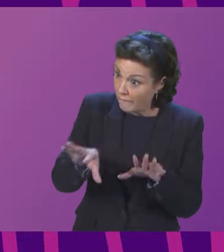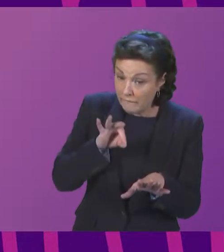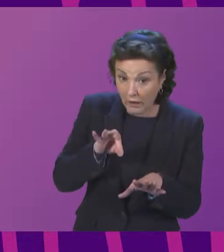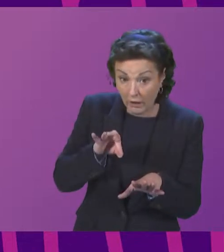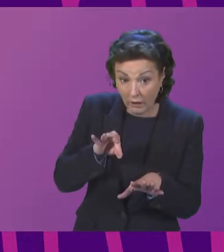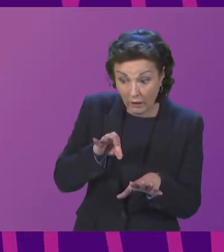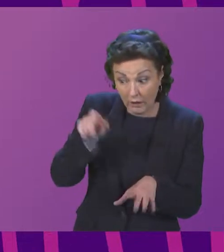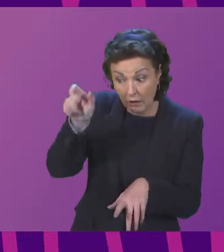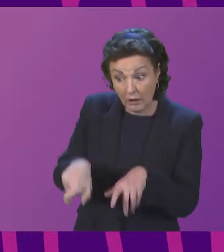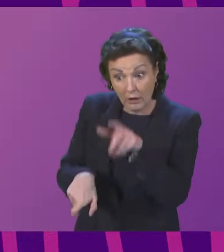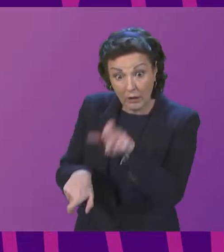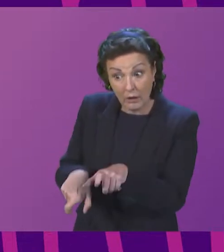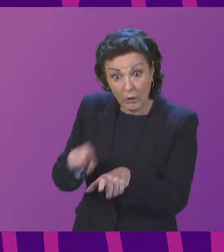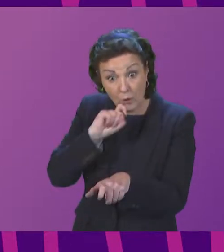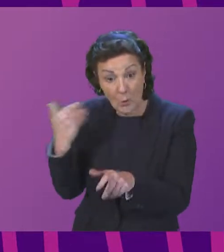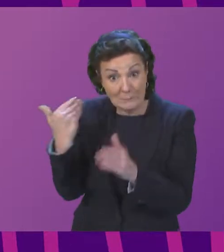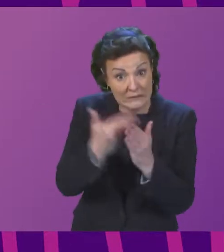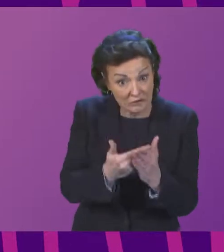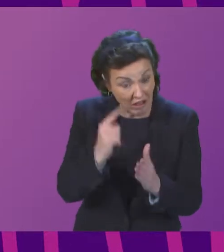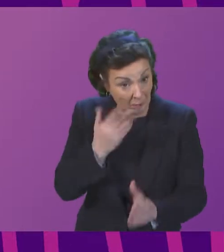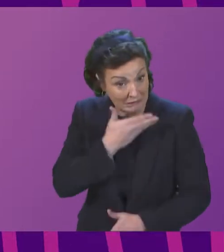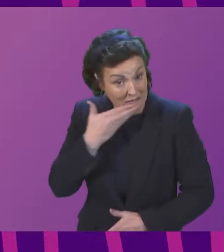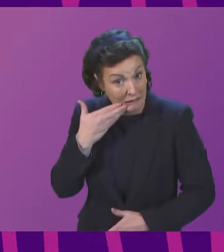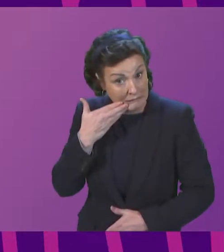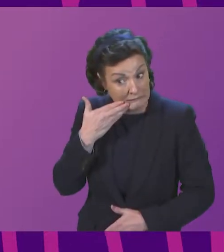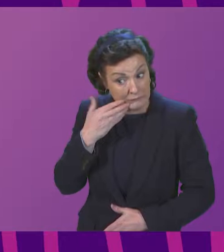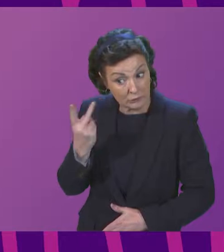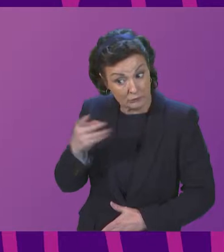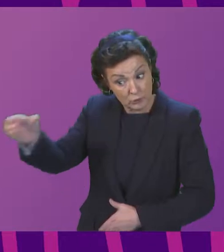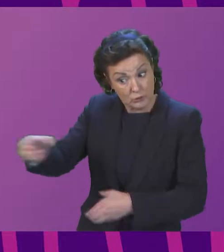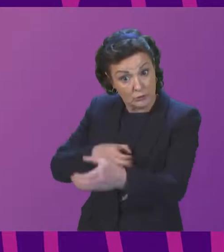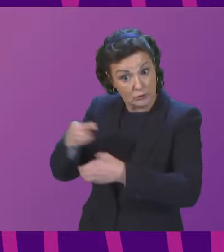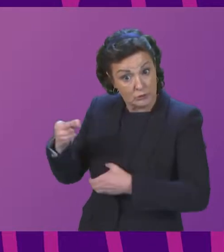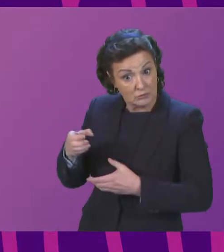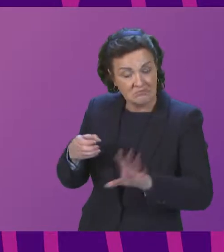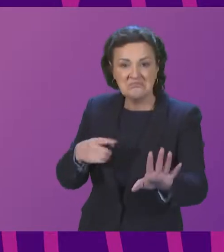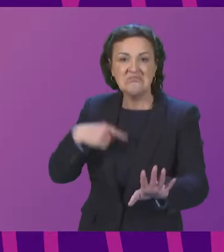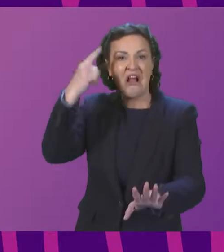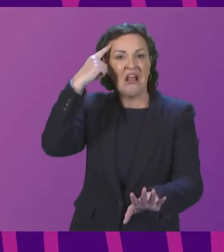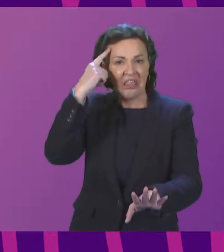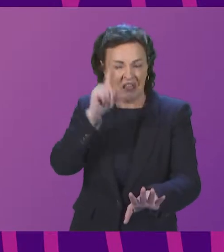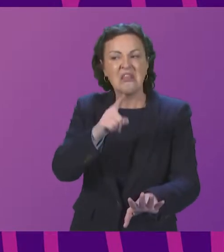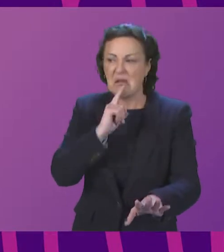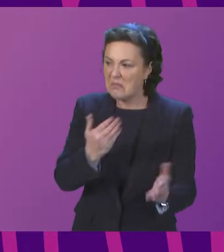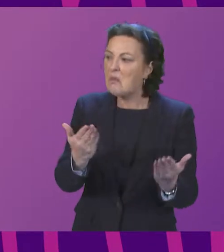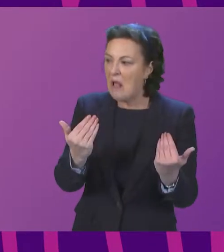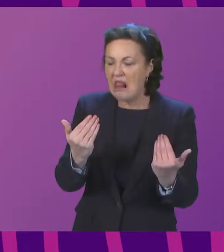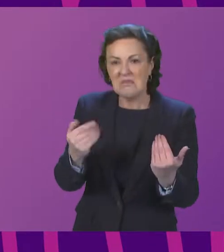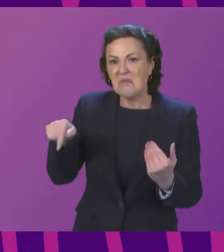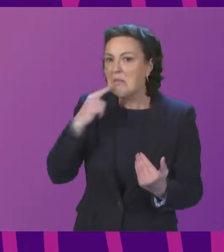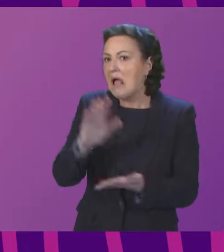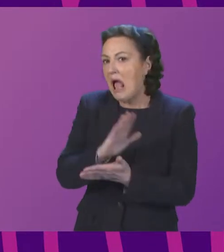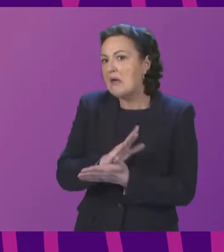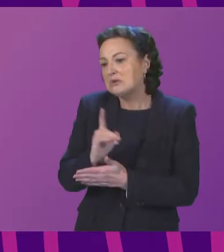it might as a courtesy be nice to have them given the opportunity to. I think that would certainly be welcomed by the petitioners.